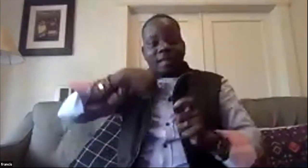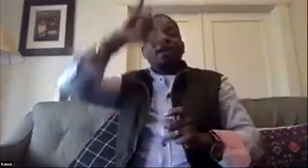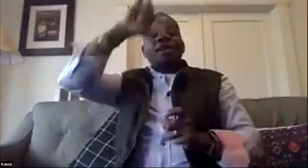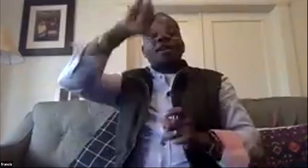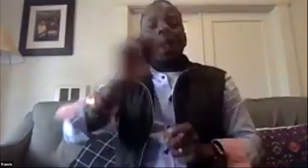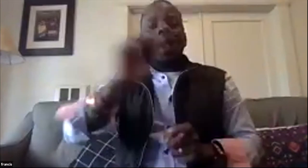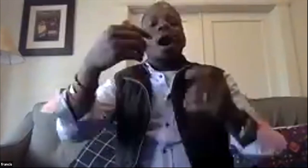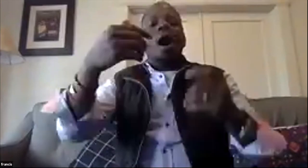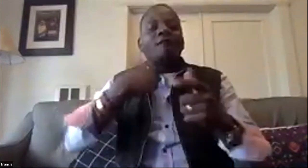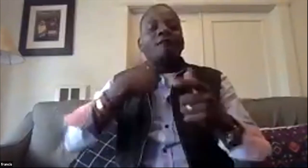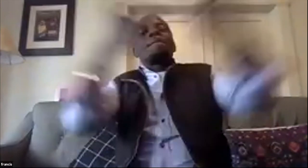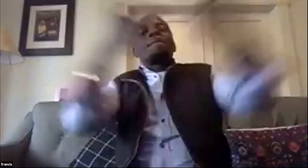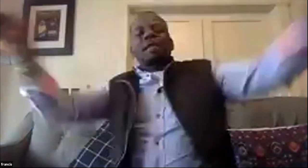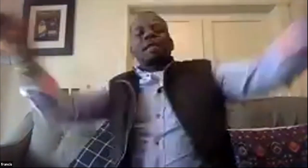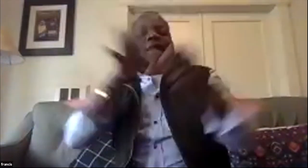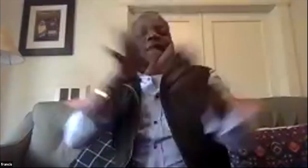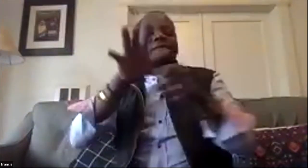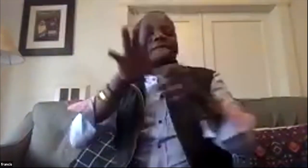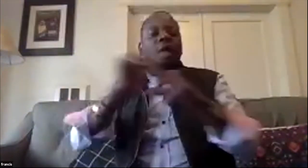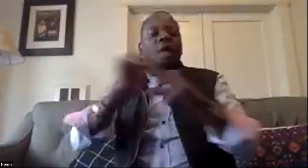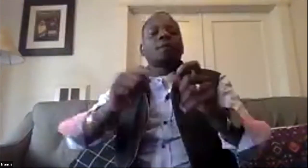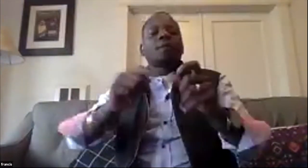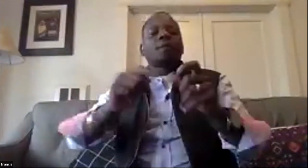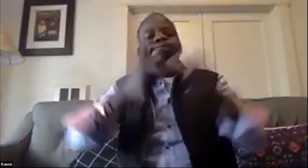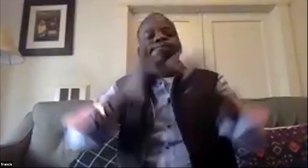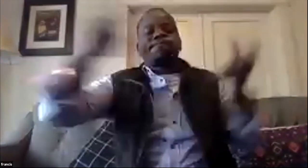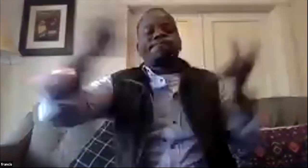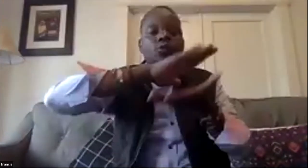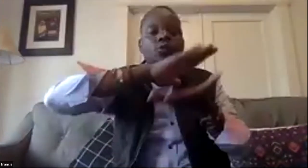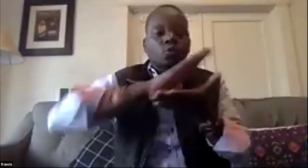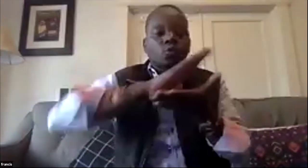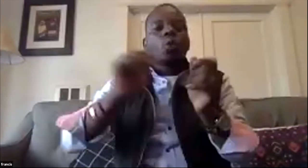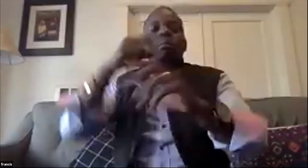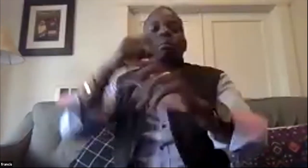you know multi-purpose room so you know a whole residential yeah i got you